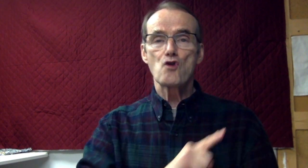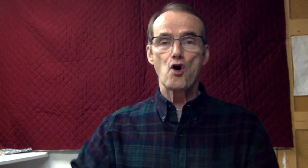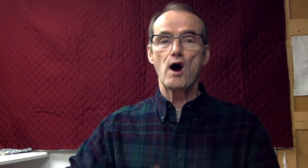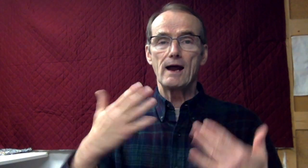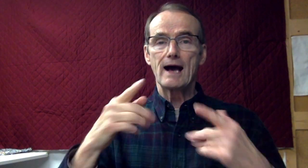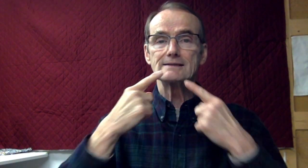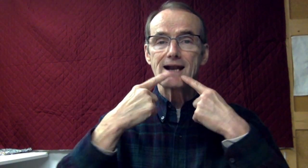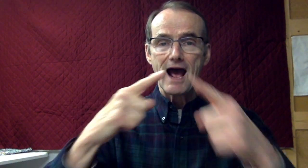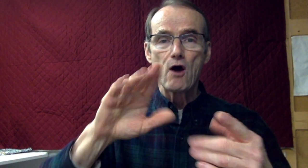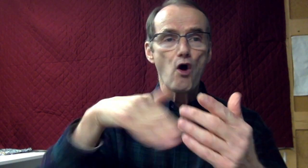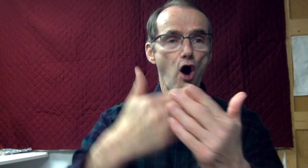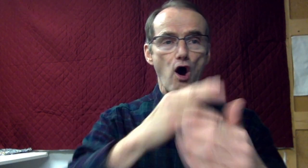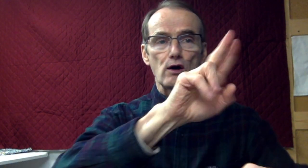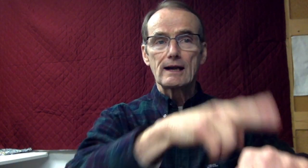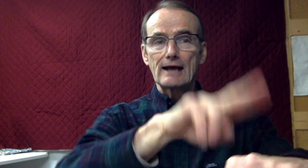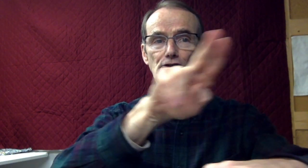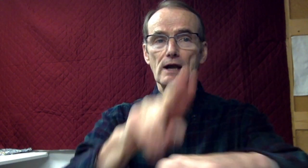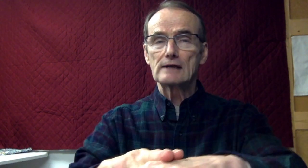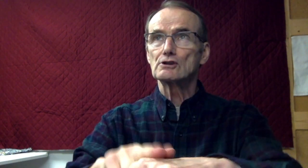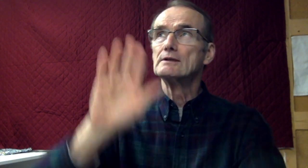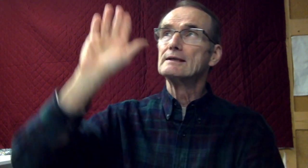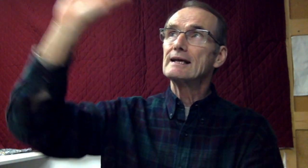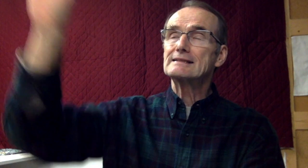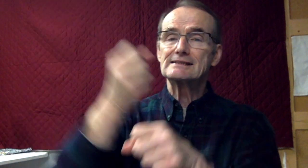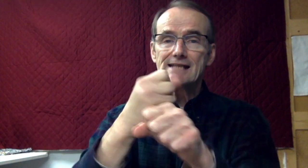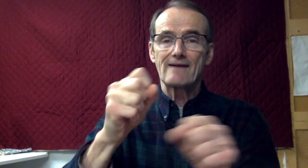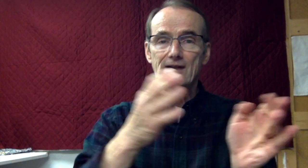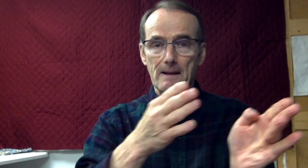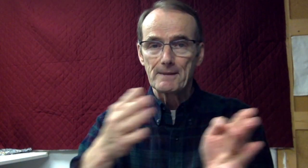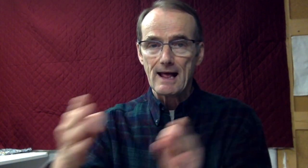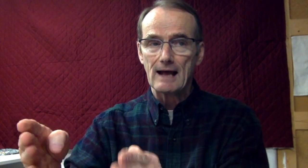The Lord has revealed to the nations His saving power.